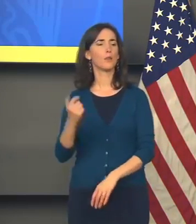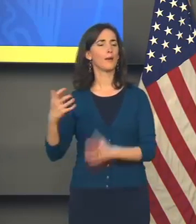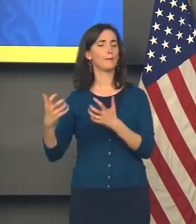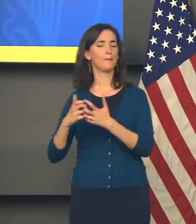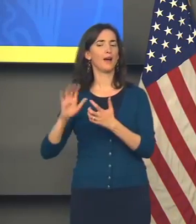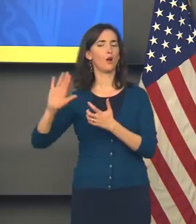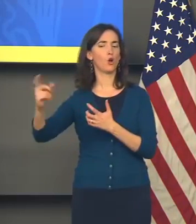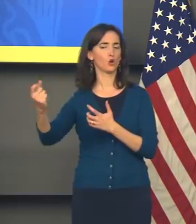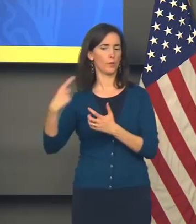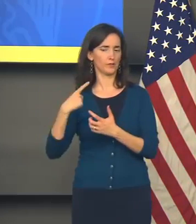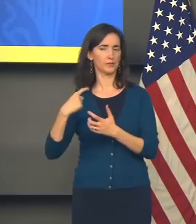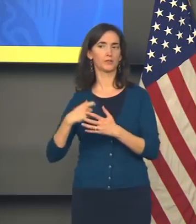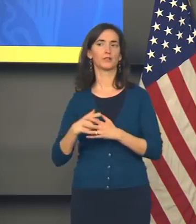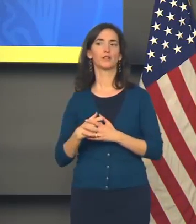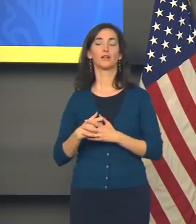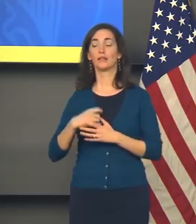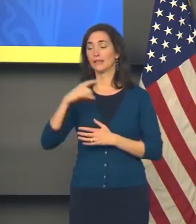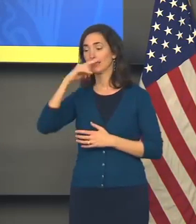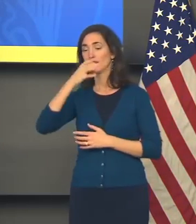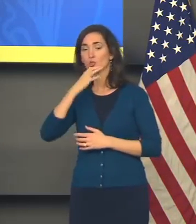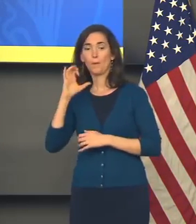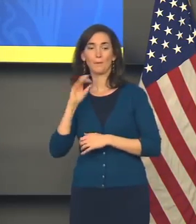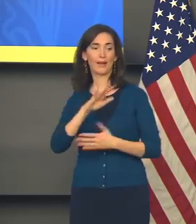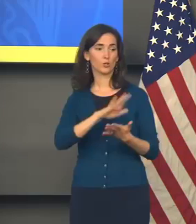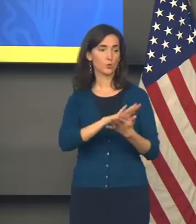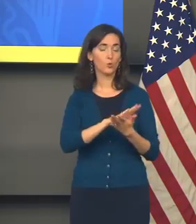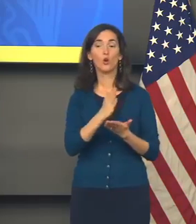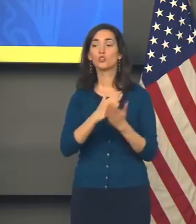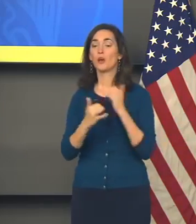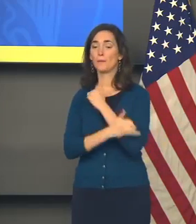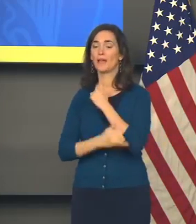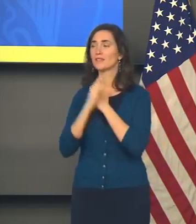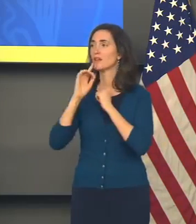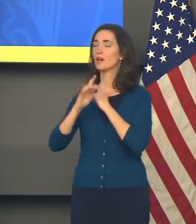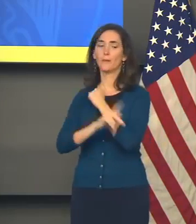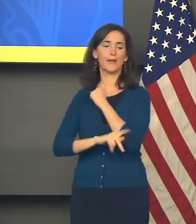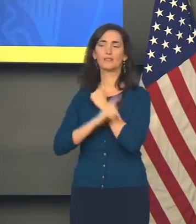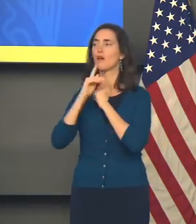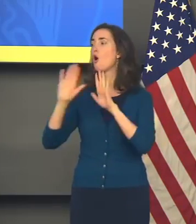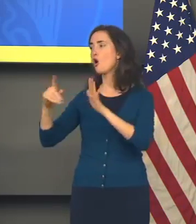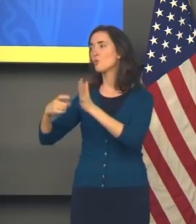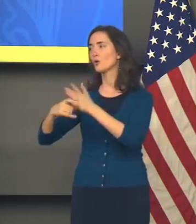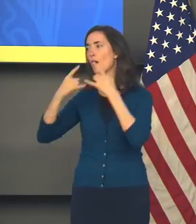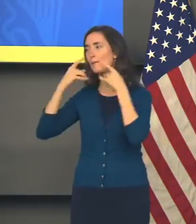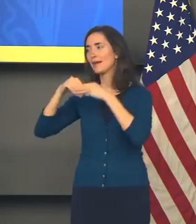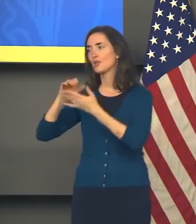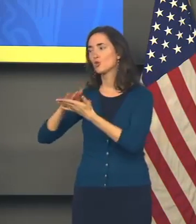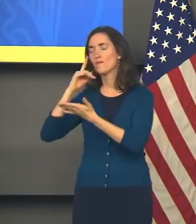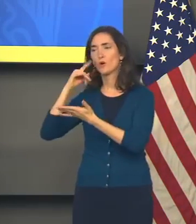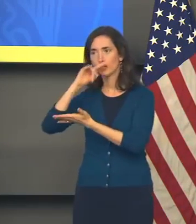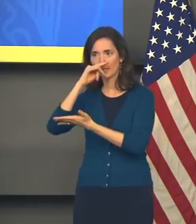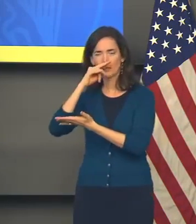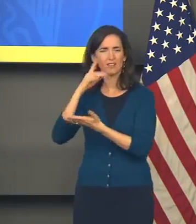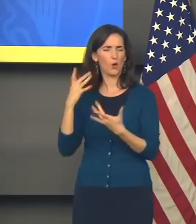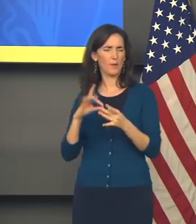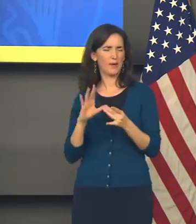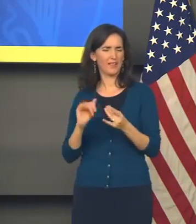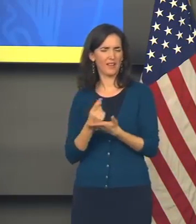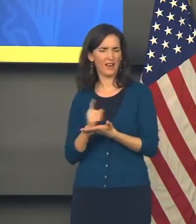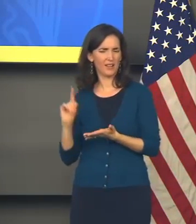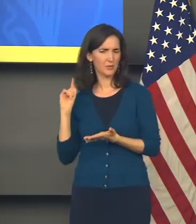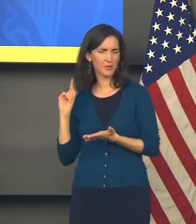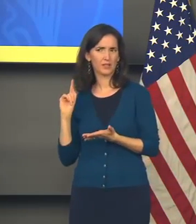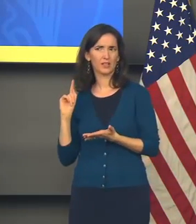following along what he said. mean, with kids going back to school, some parishes have said, hey, we're going to require a mask in school for kids. You kind of mentioned this last week.